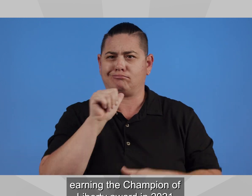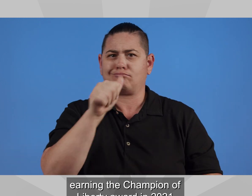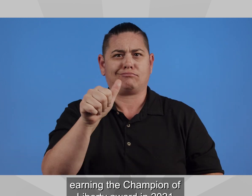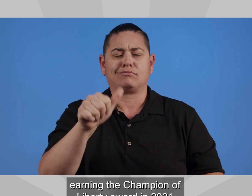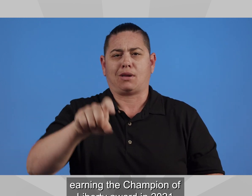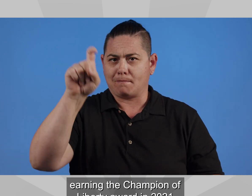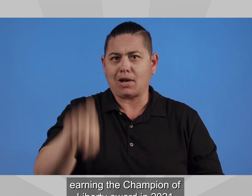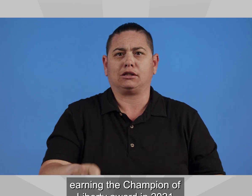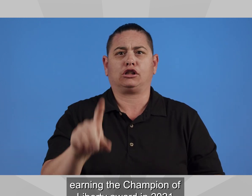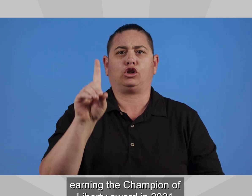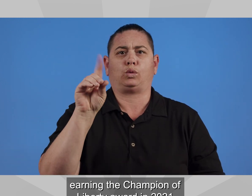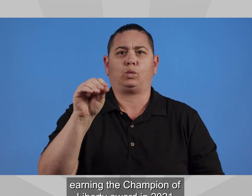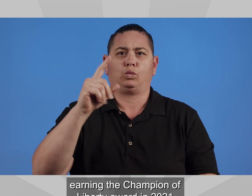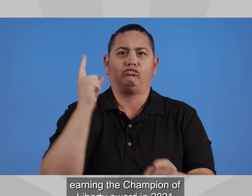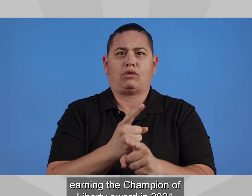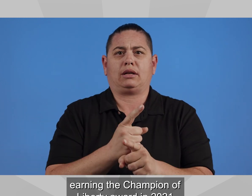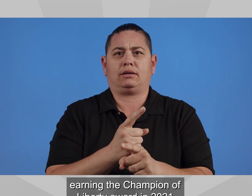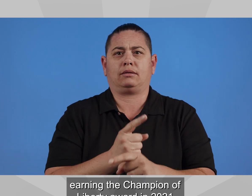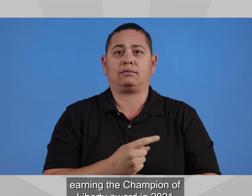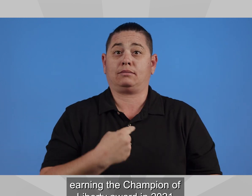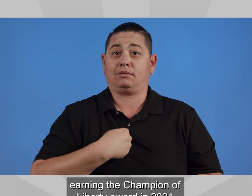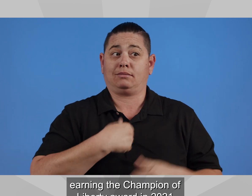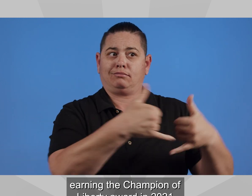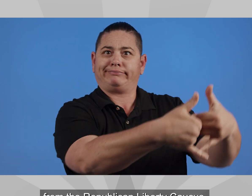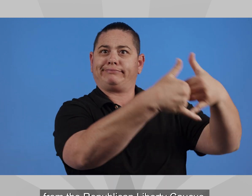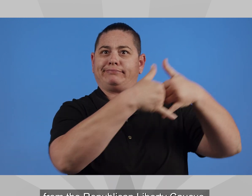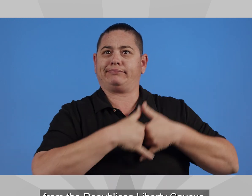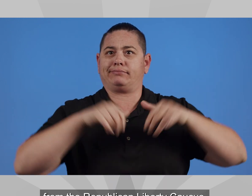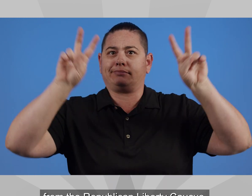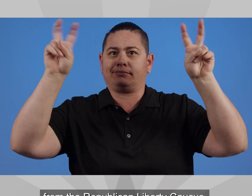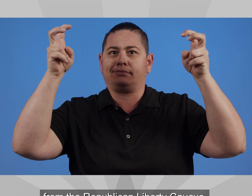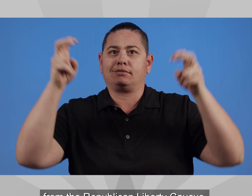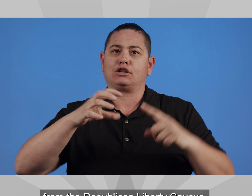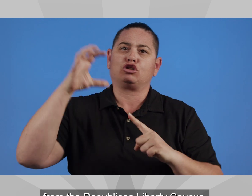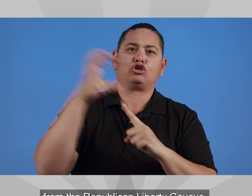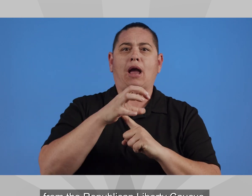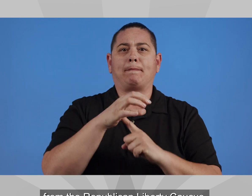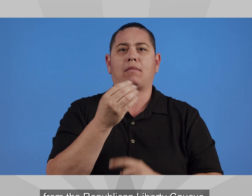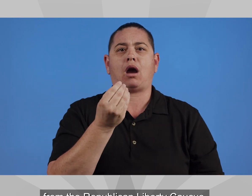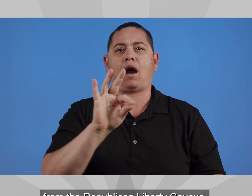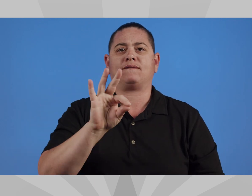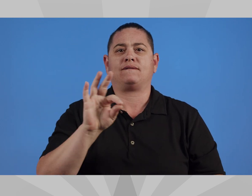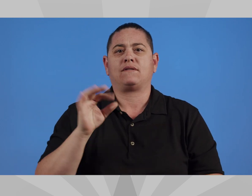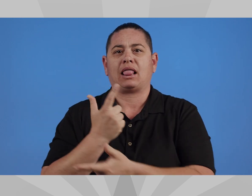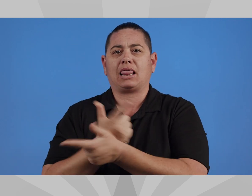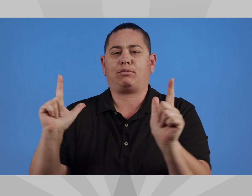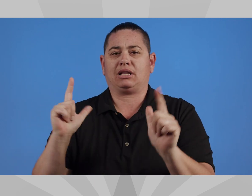earning the Champion of Liberty Award in 2021 from the Republican Liberty Caucus.